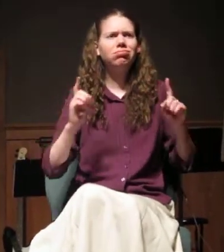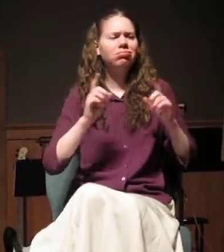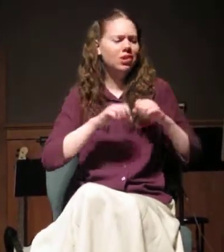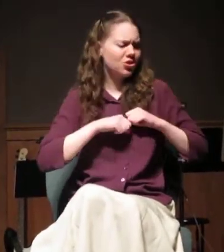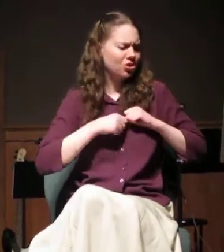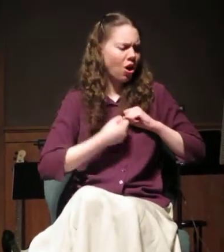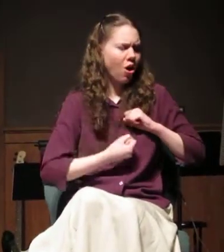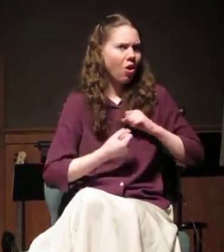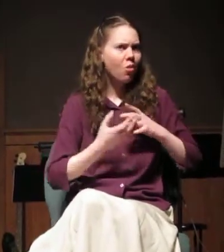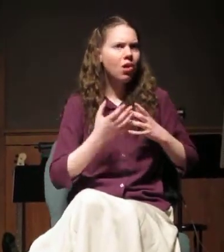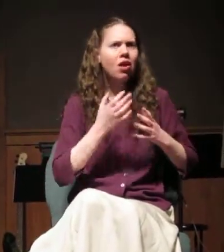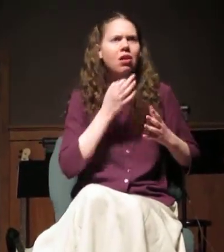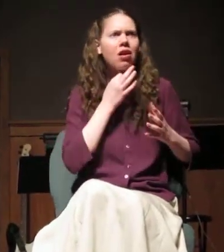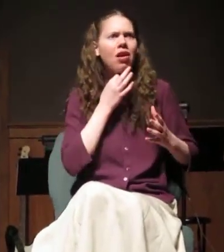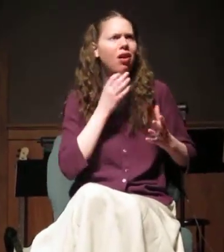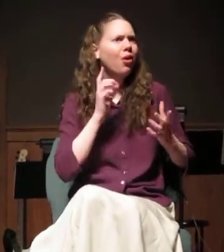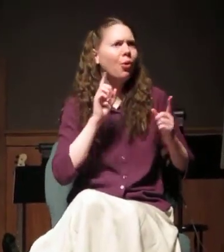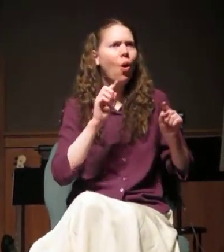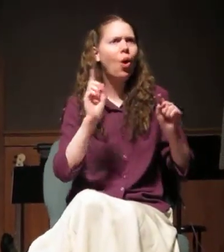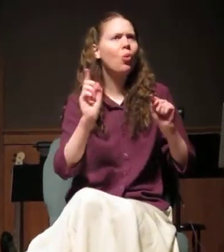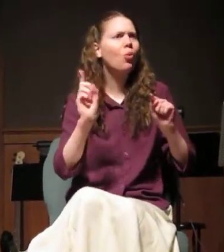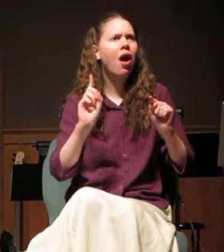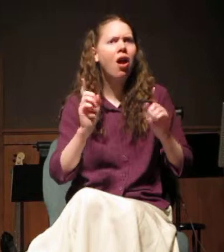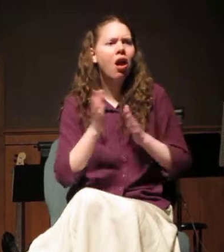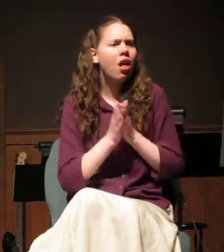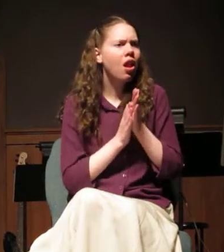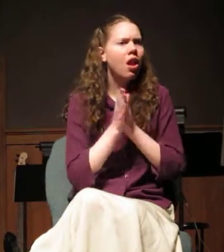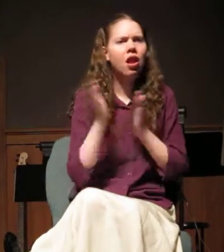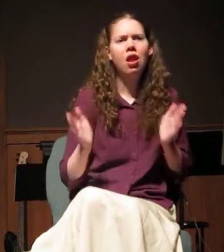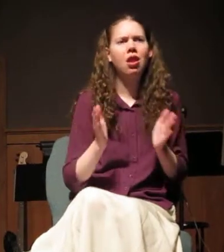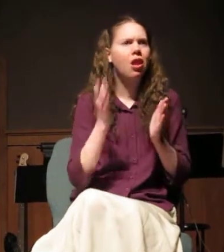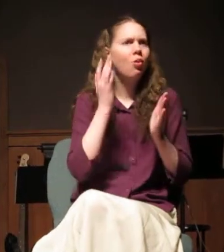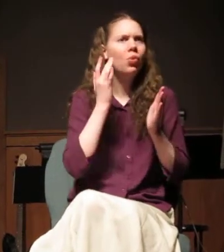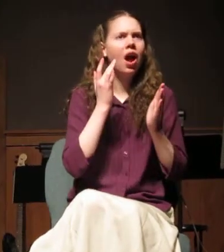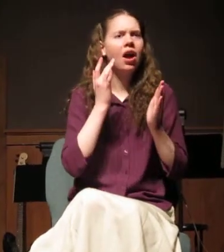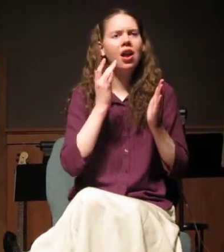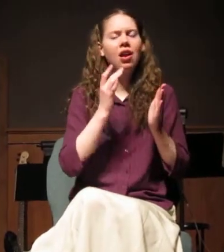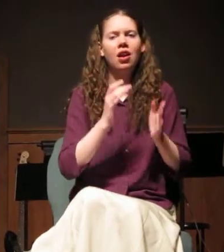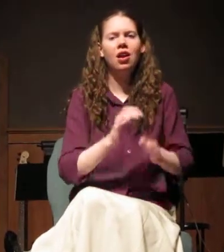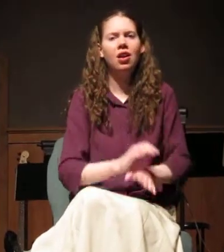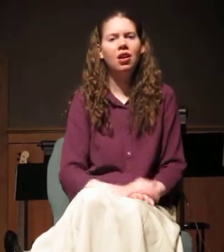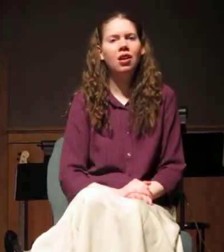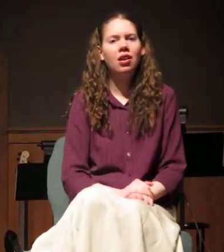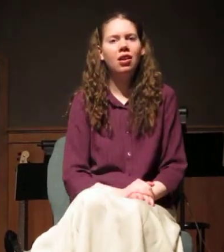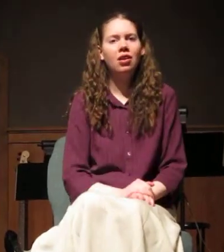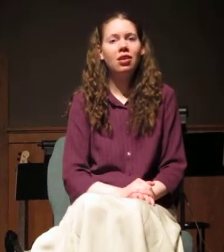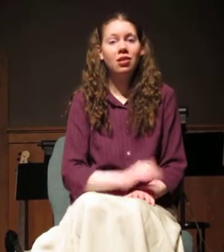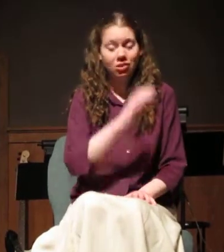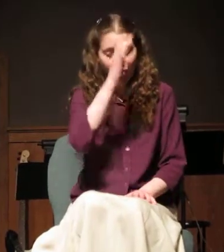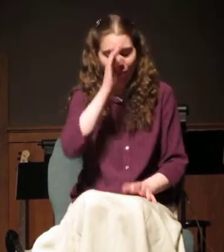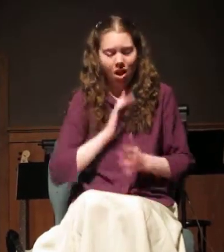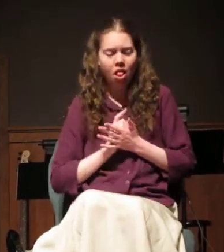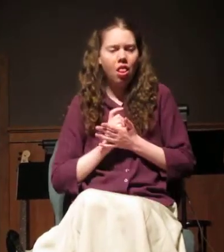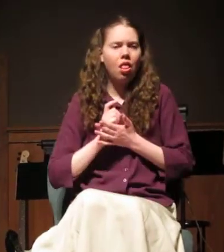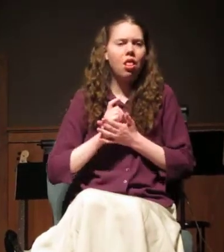where he was going in such haste, and perhaps to know what drove him so. The little old ragman, he came to a landfill.